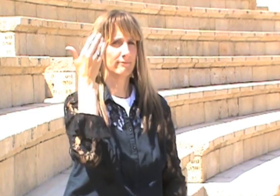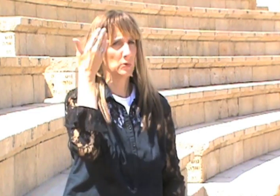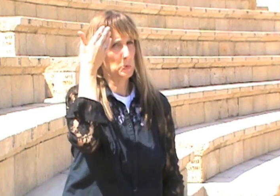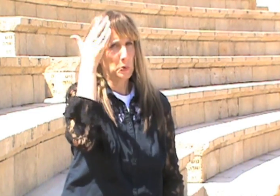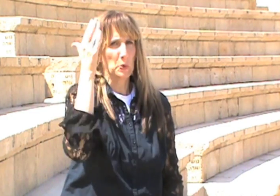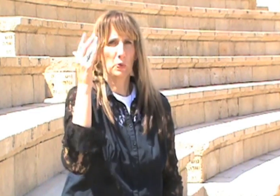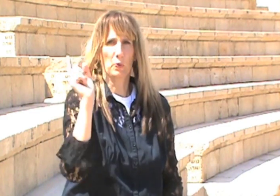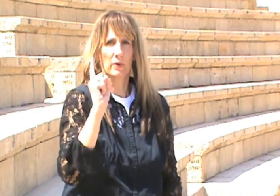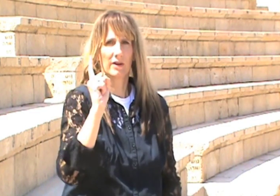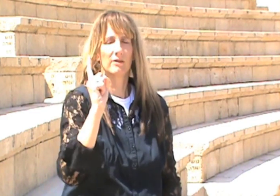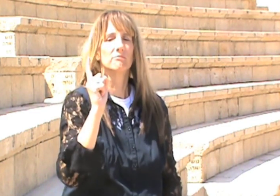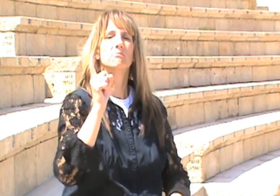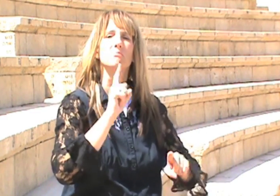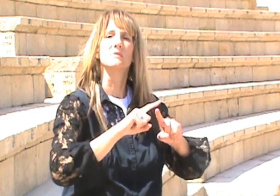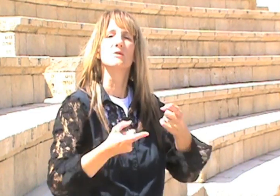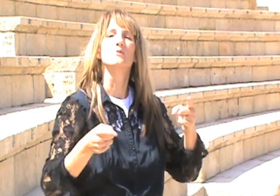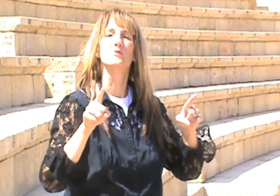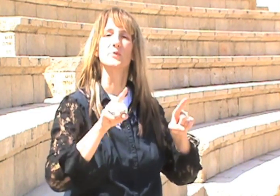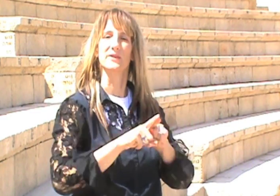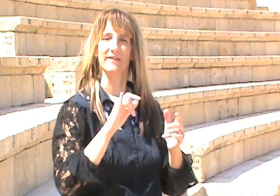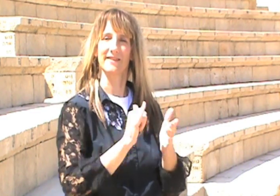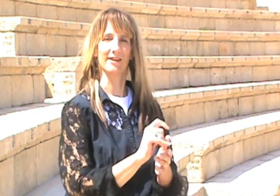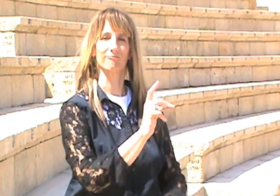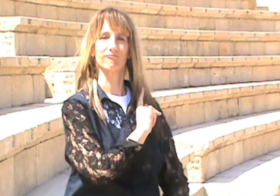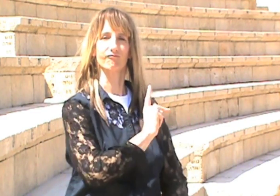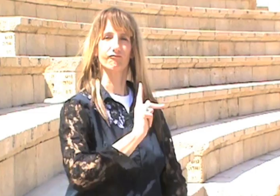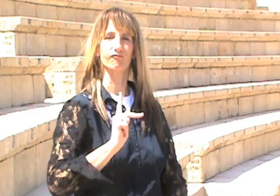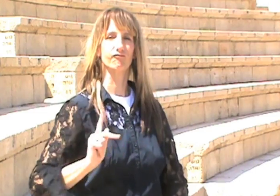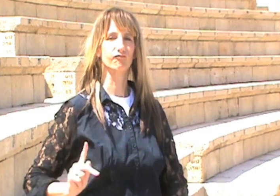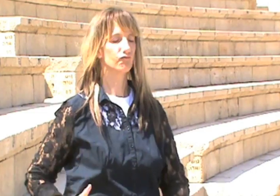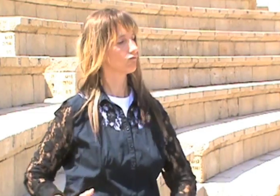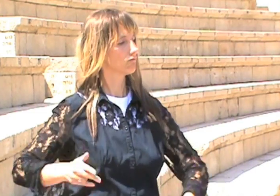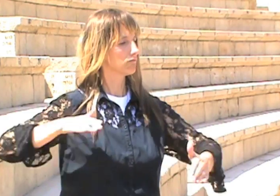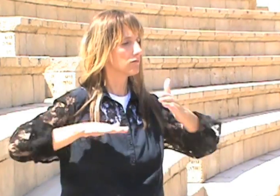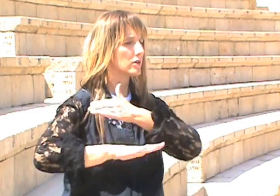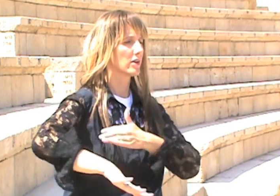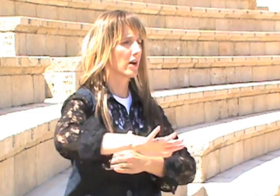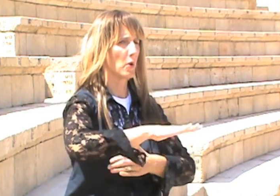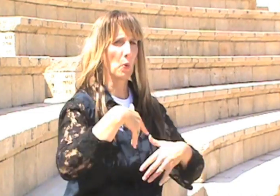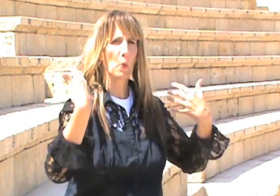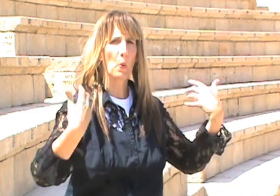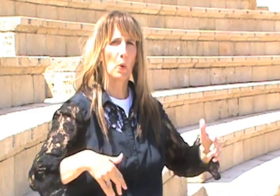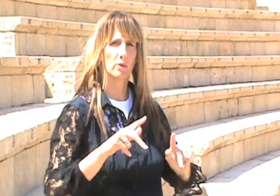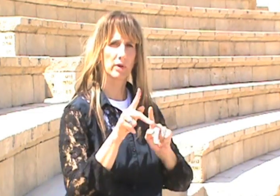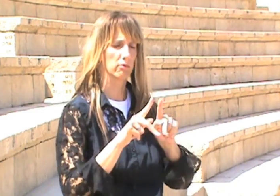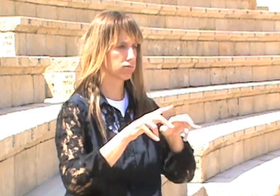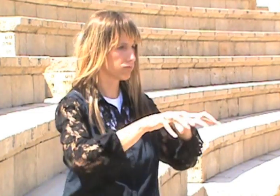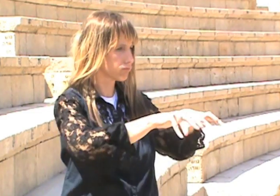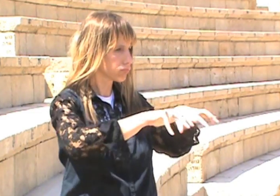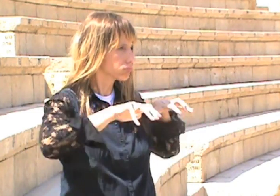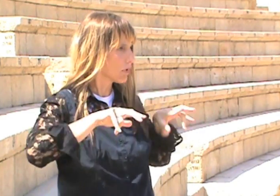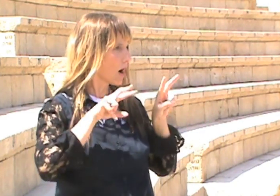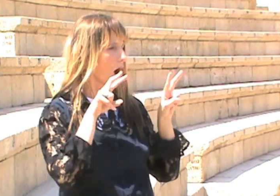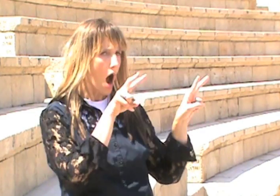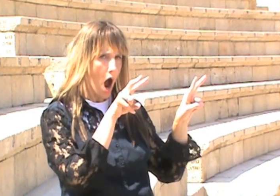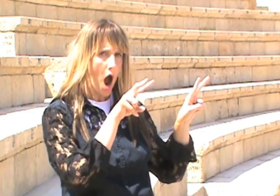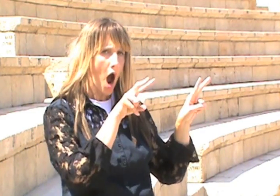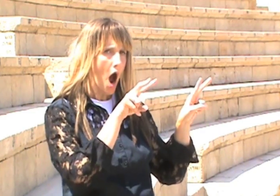And he came to speak. We don't know where, but when that king came into this arena, crowds